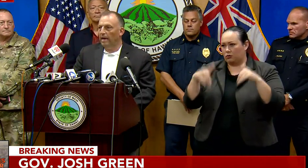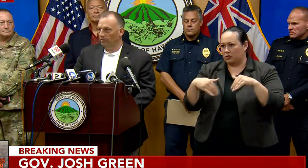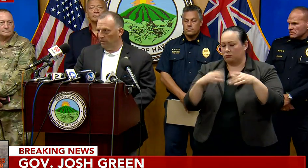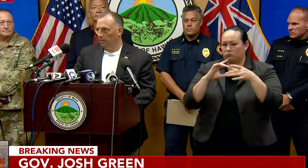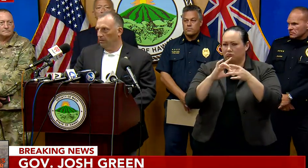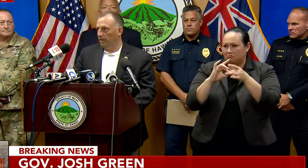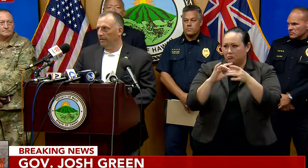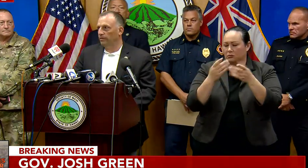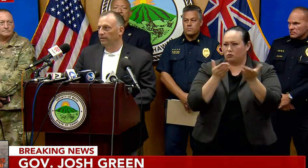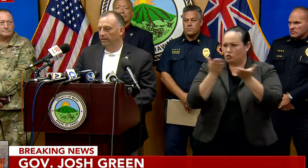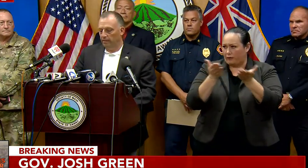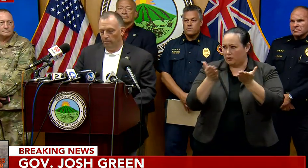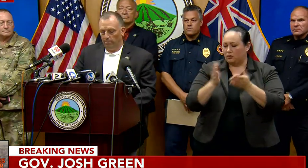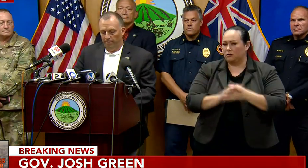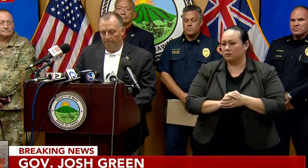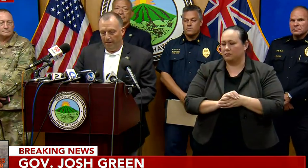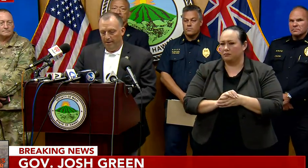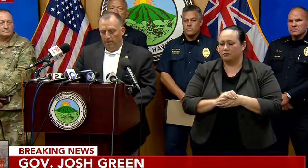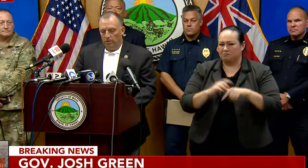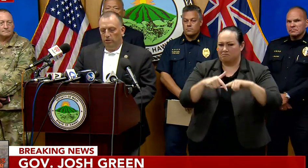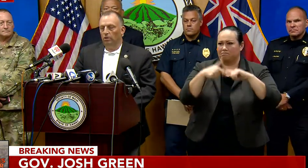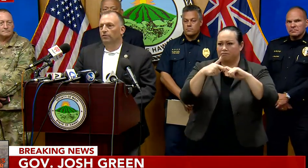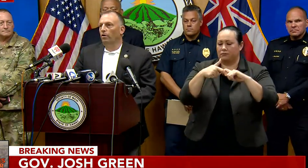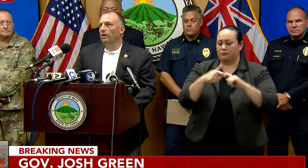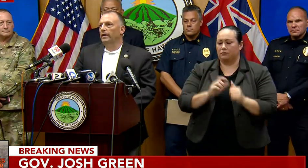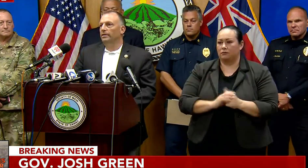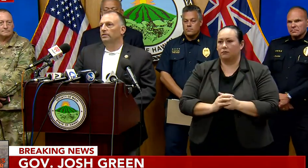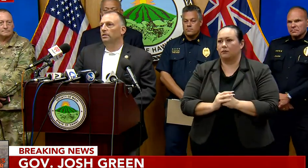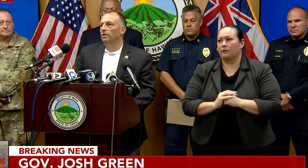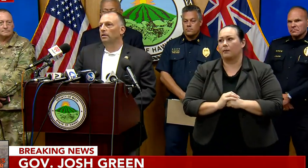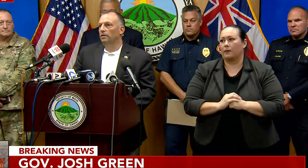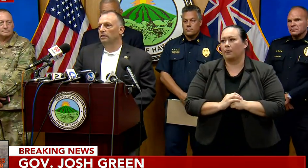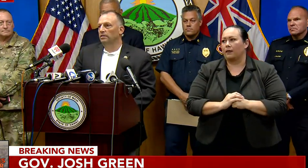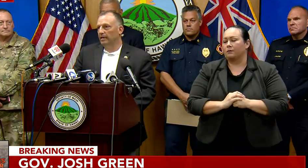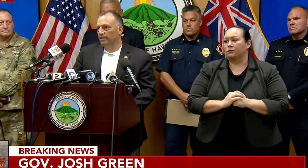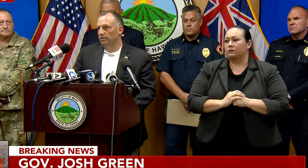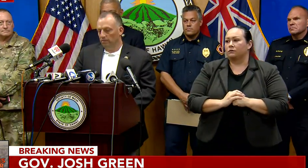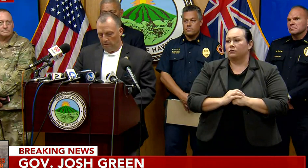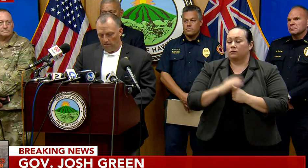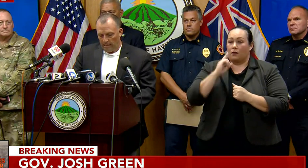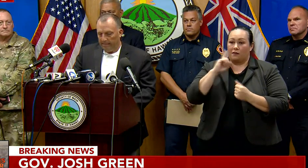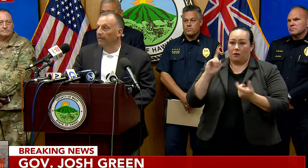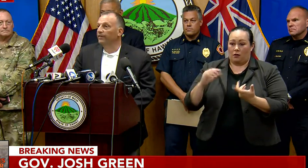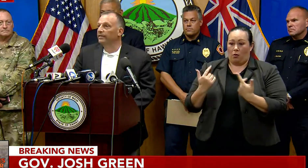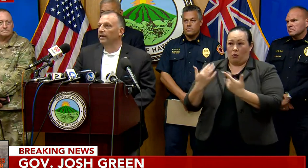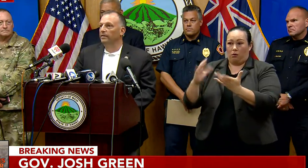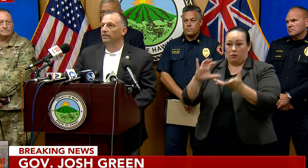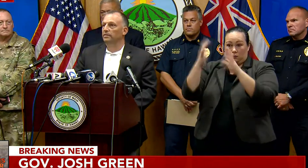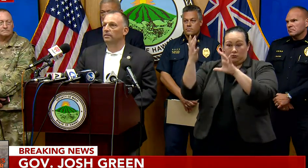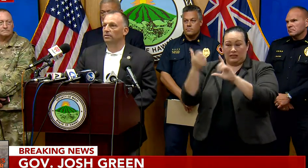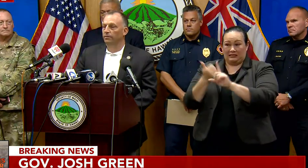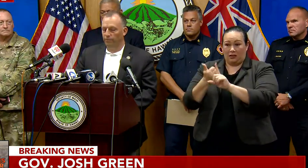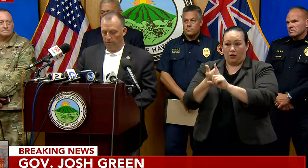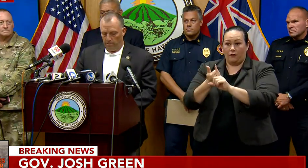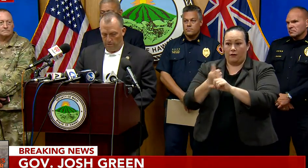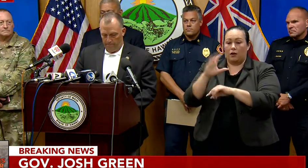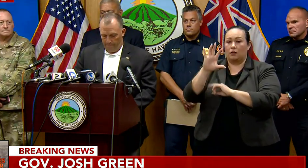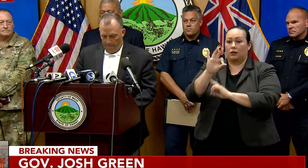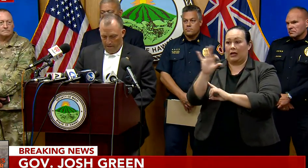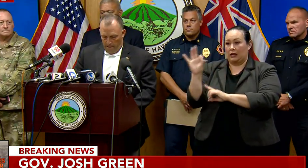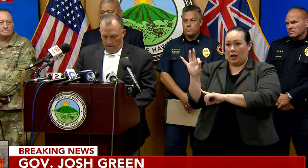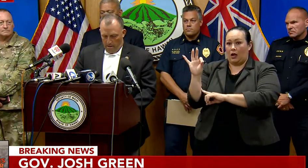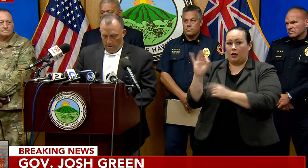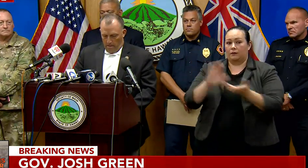housing at great length in a moment. So as far as the disaster, there are 99 fatalities that are confirmed.